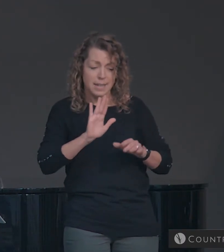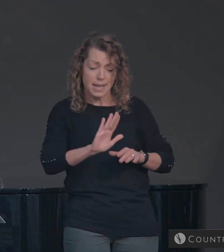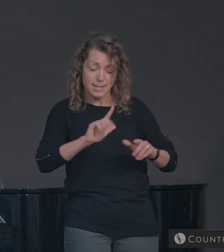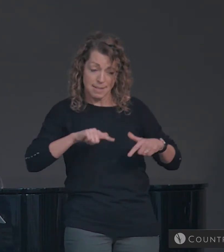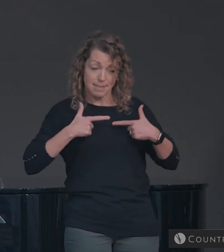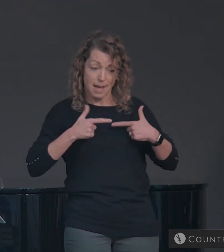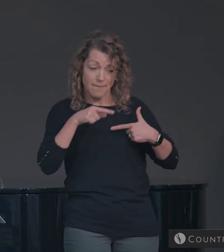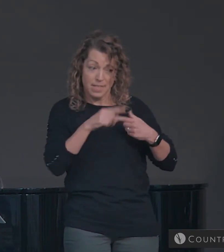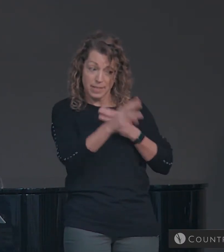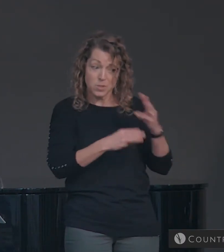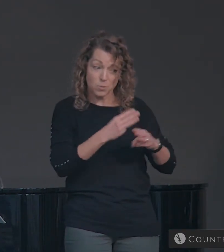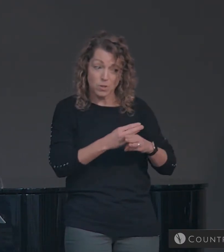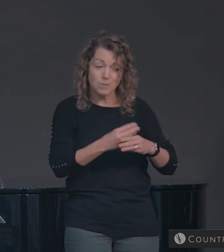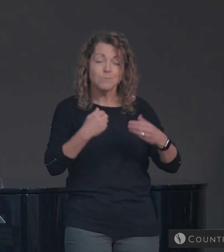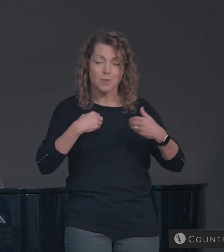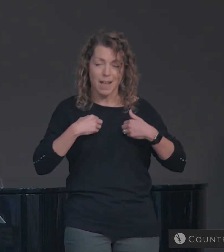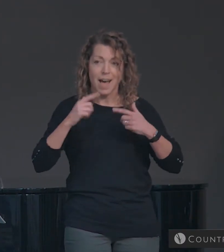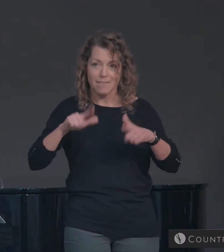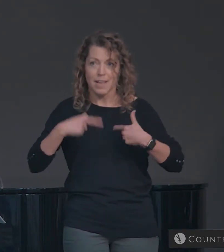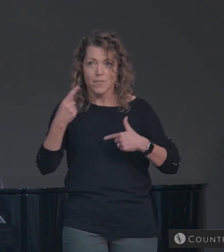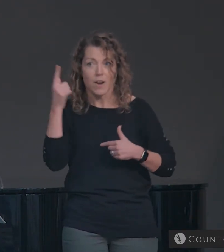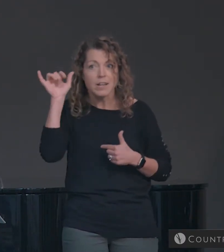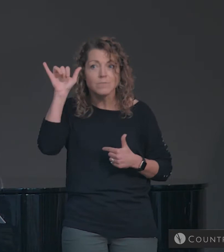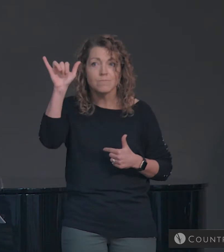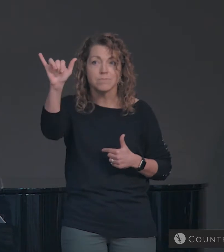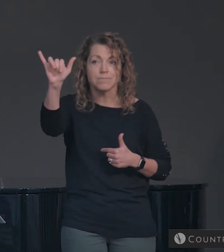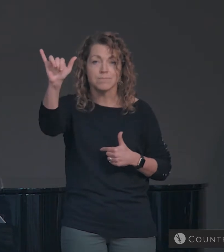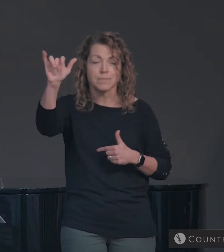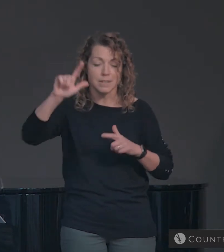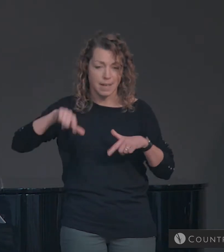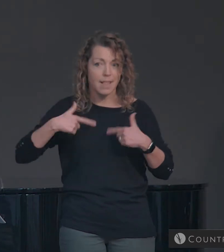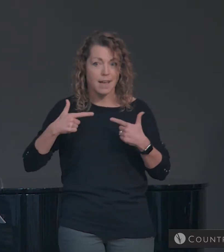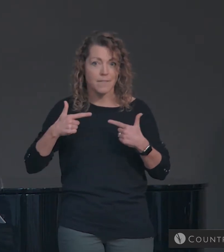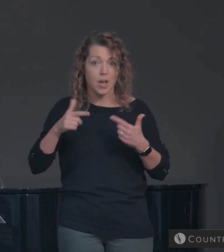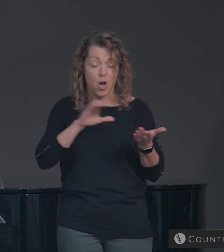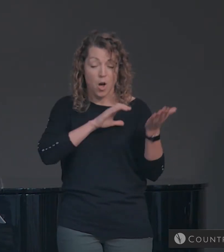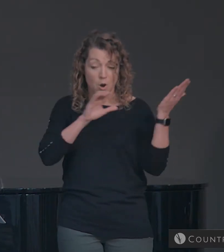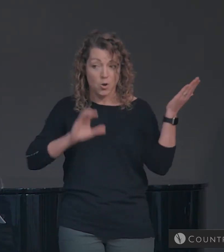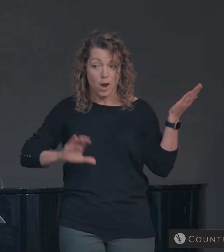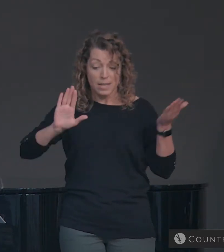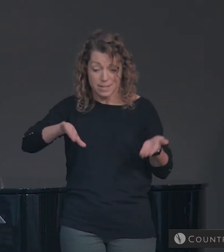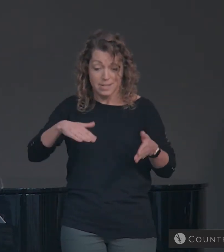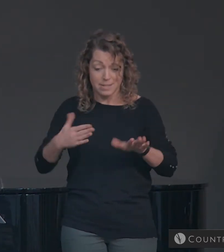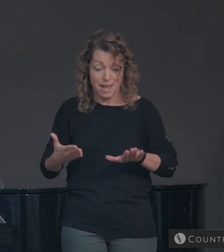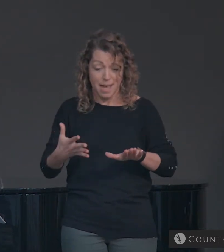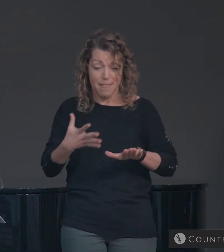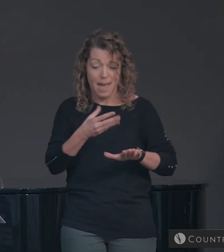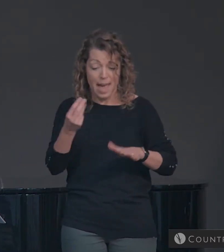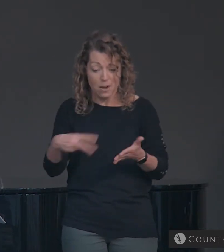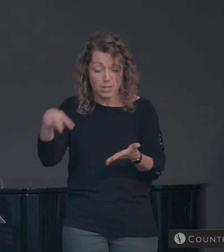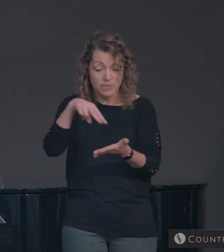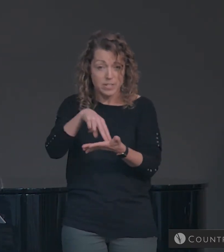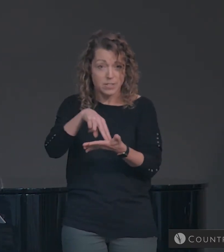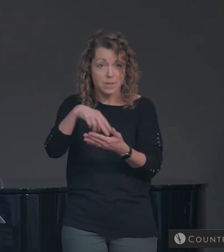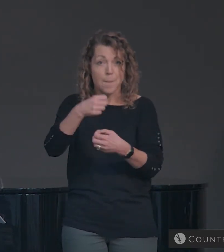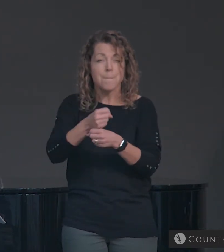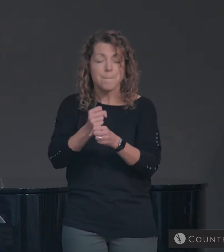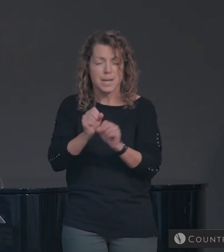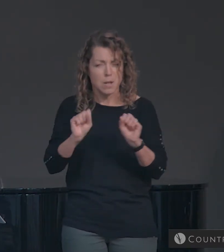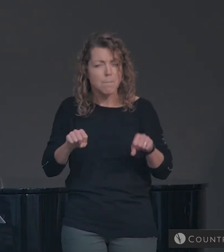for eternal life. You see, Christ's death and resurrection makes it possible